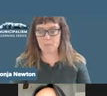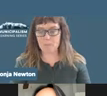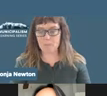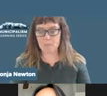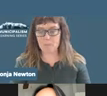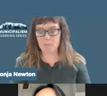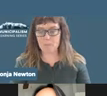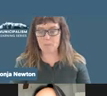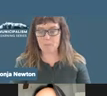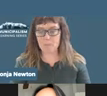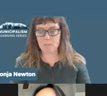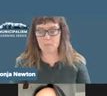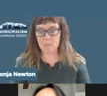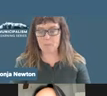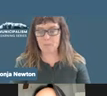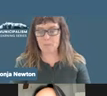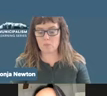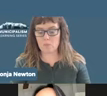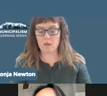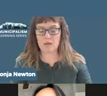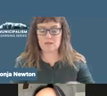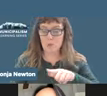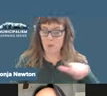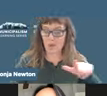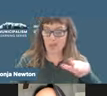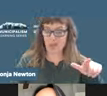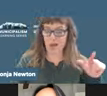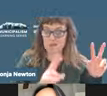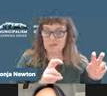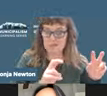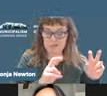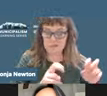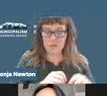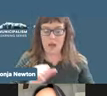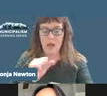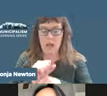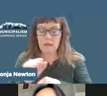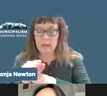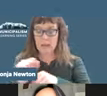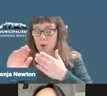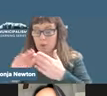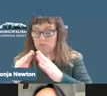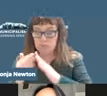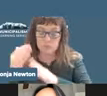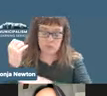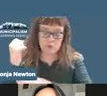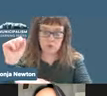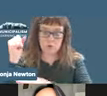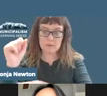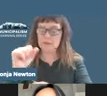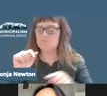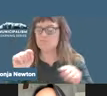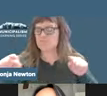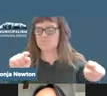So we know that leftist and labor-led urban insurgencies are not new, and labor history is punctuated